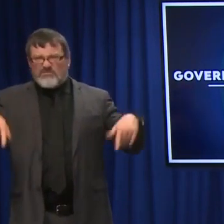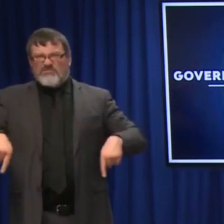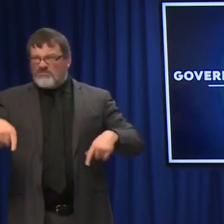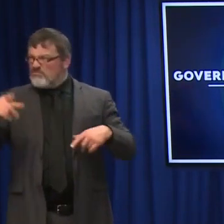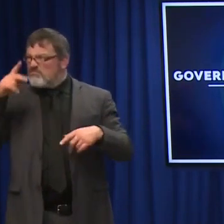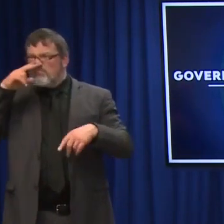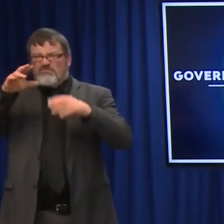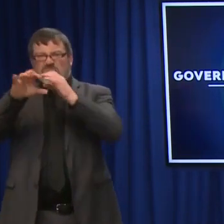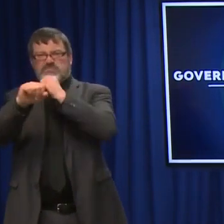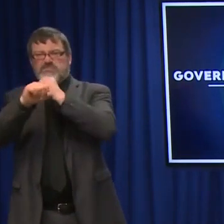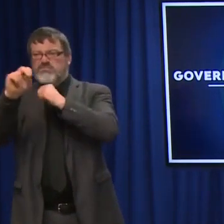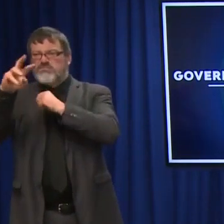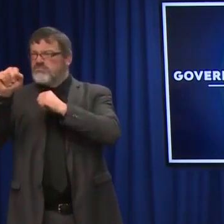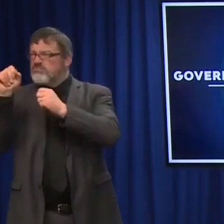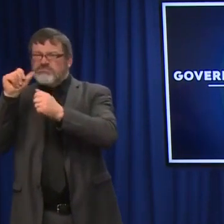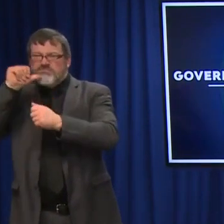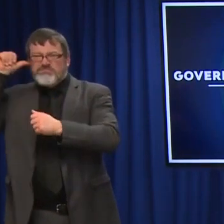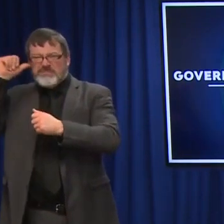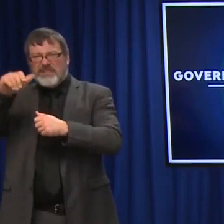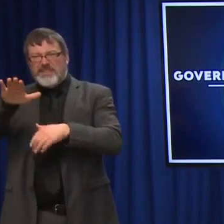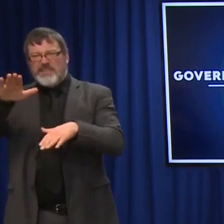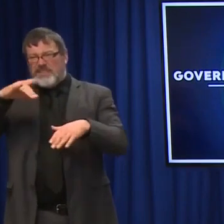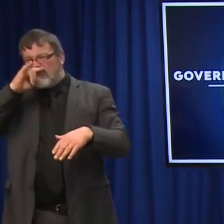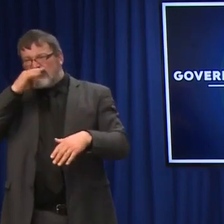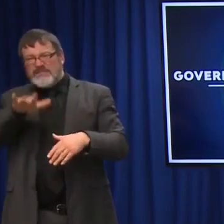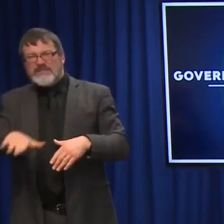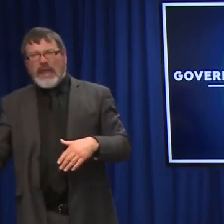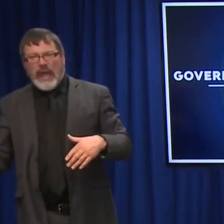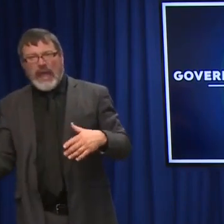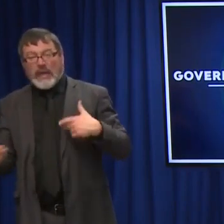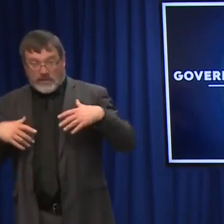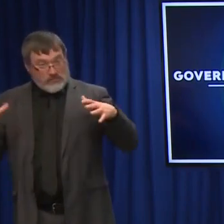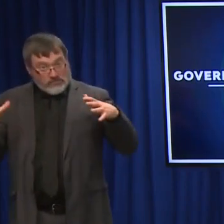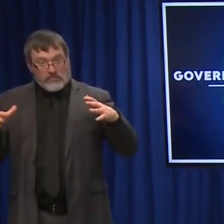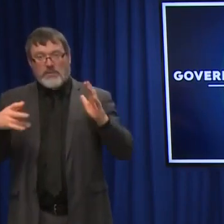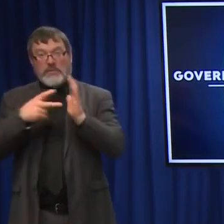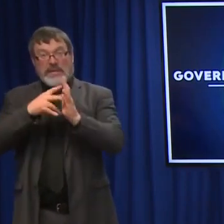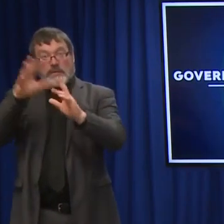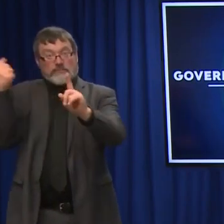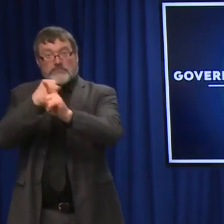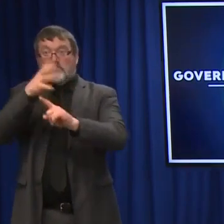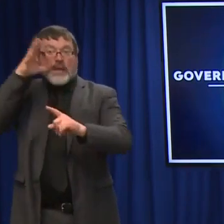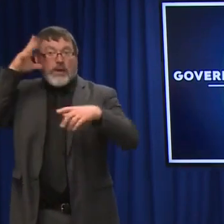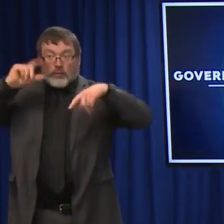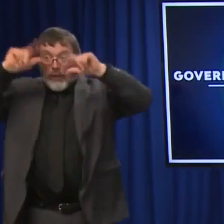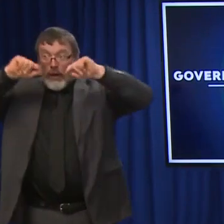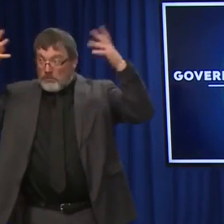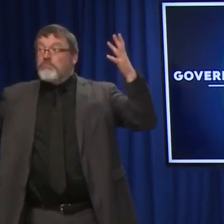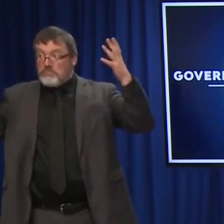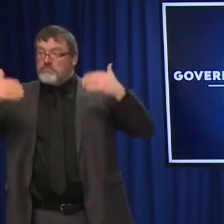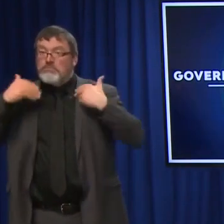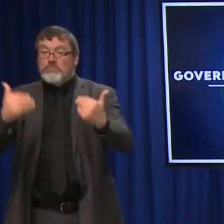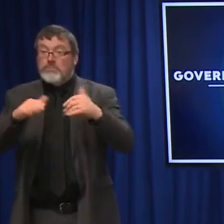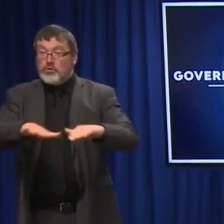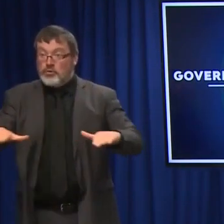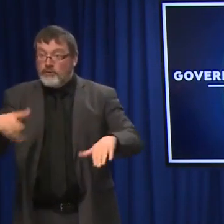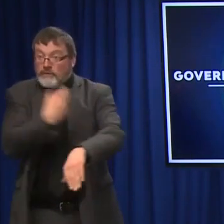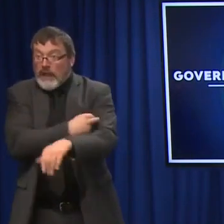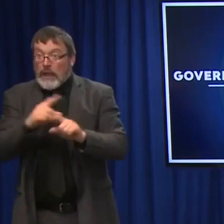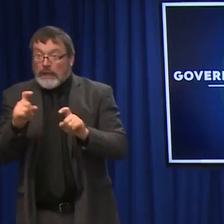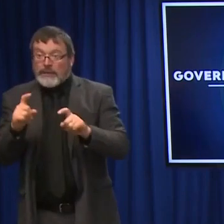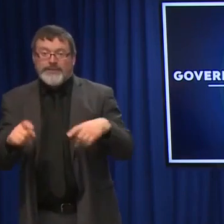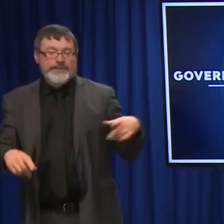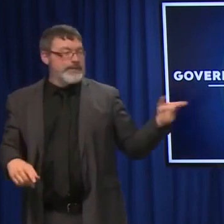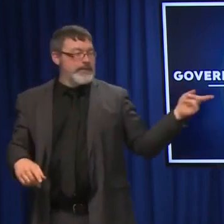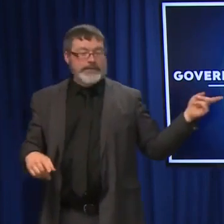will lead more parents to have younger kids vaccinated than they are right now? Well, I just hope more parents vaccinate their kids. I mean, because of